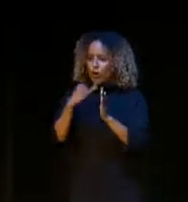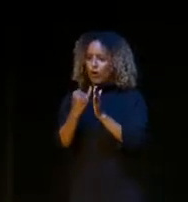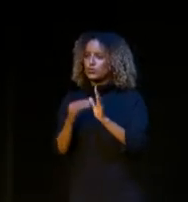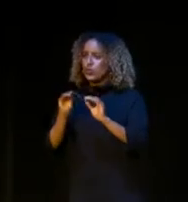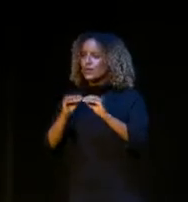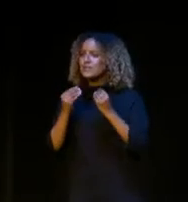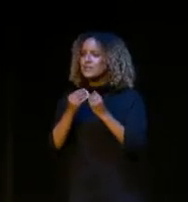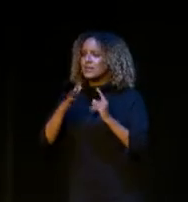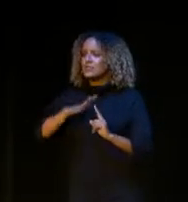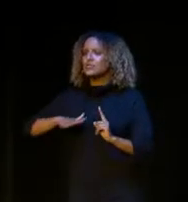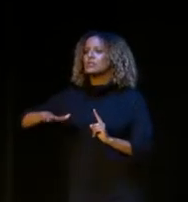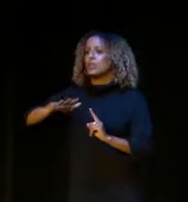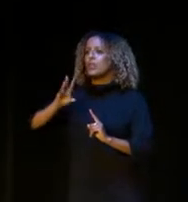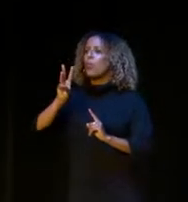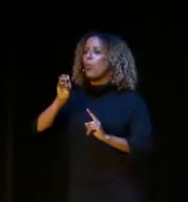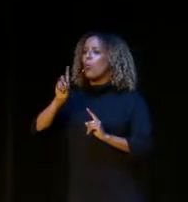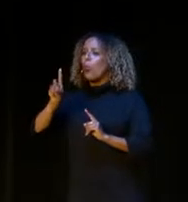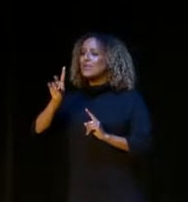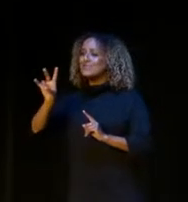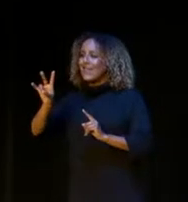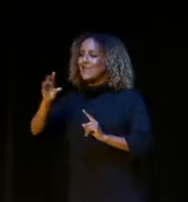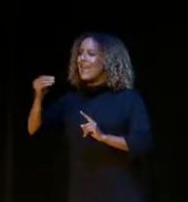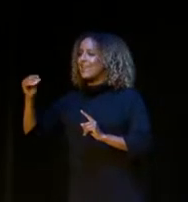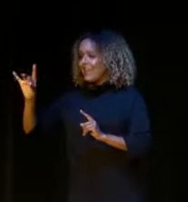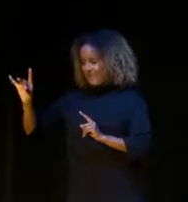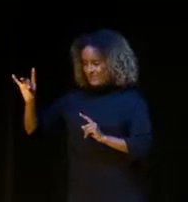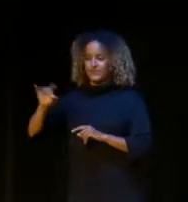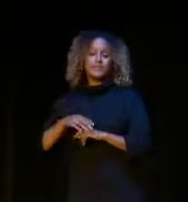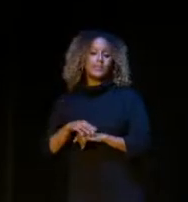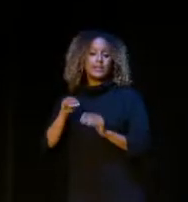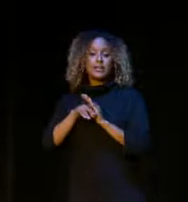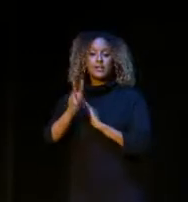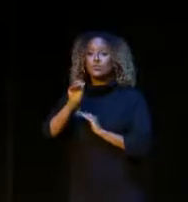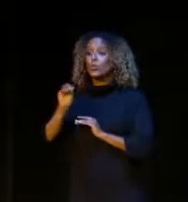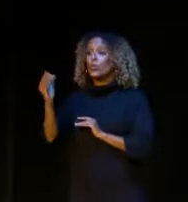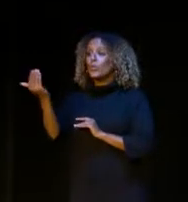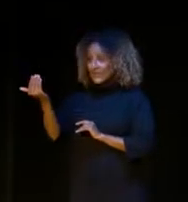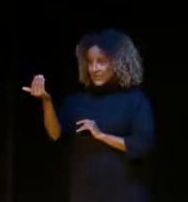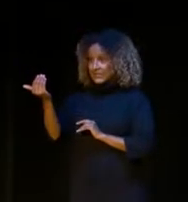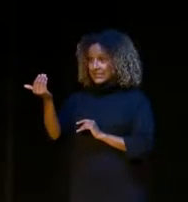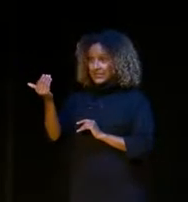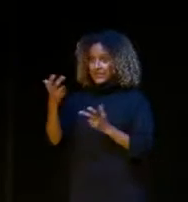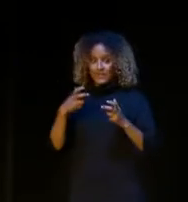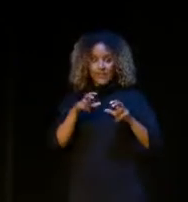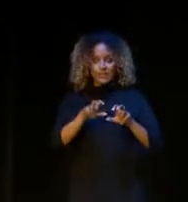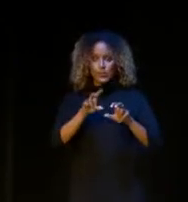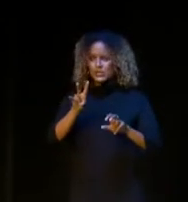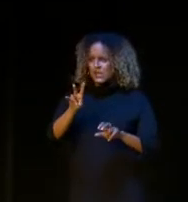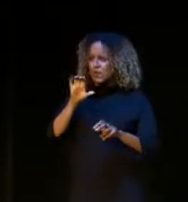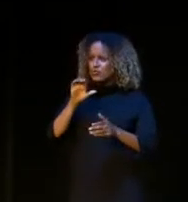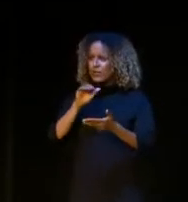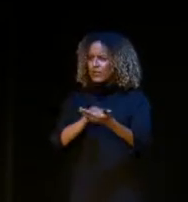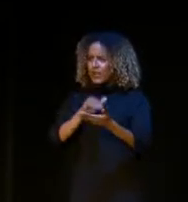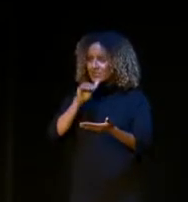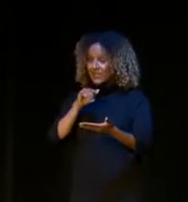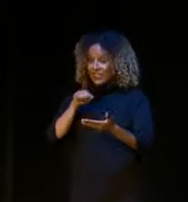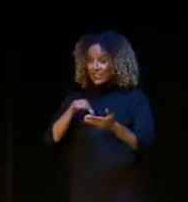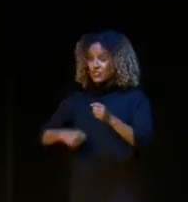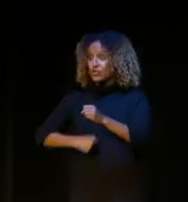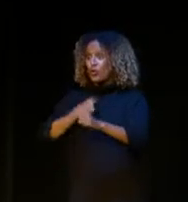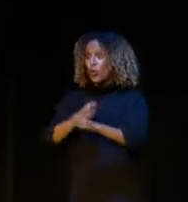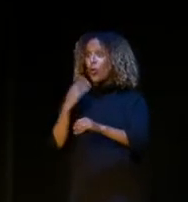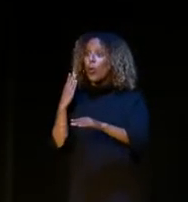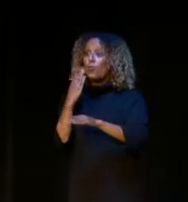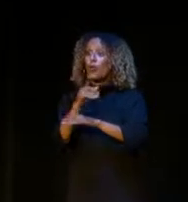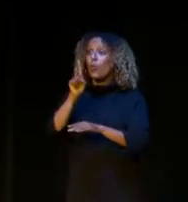organizations in Wards 7 and 8. In 2015, that investment was $700,000, and this year